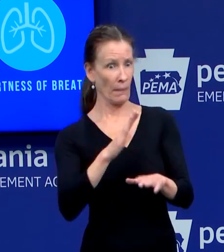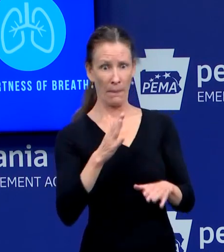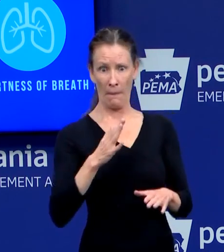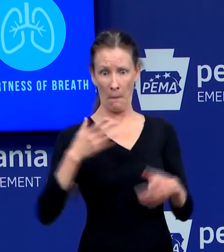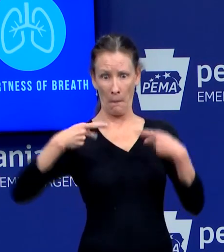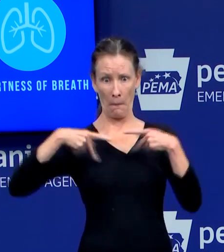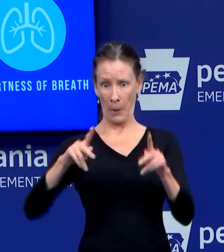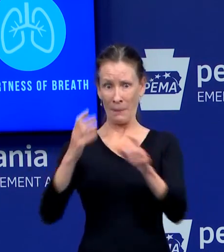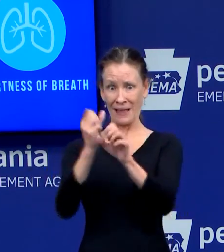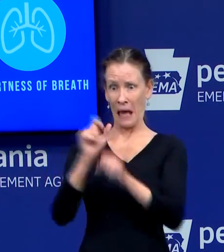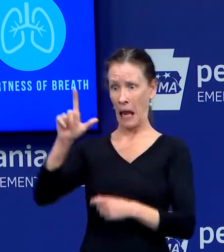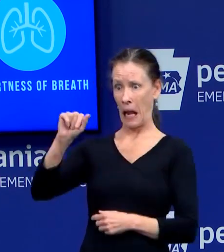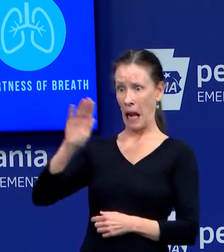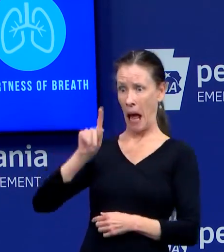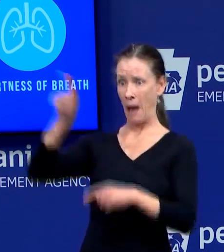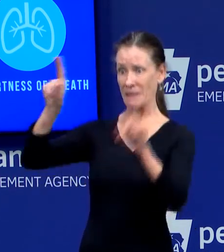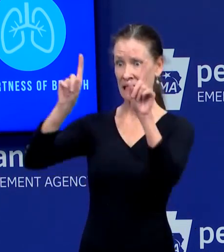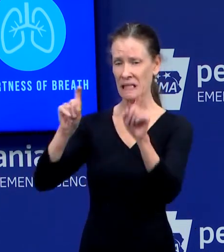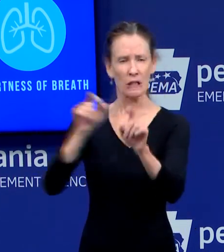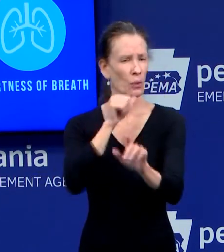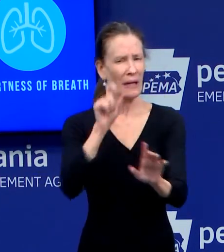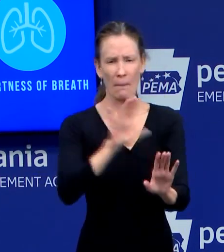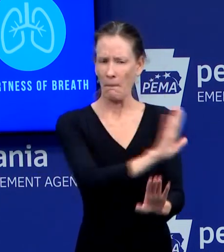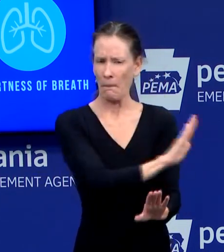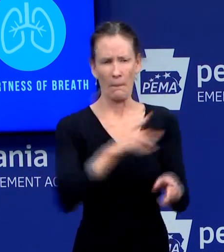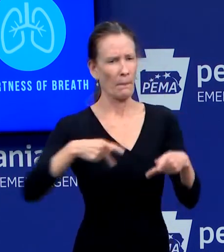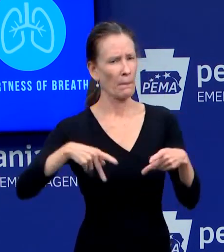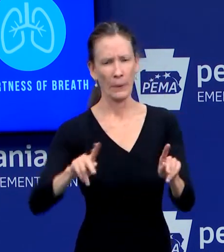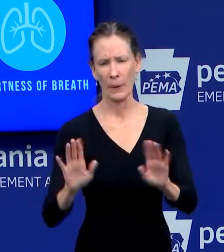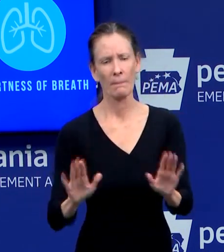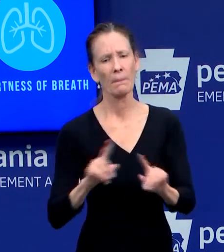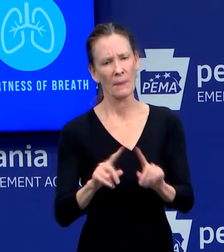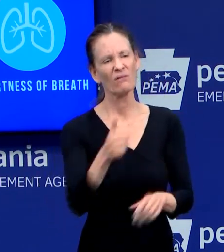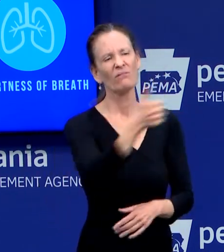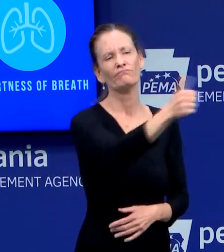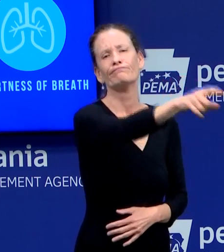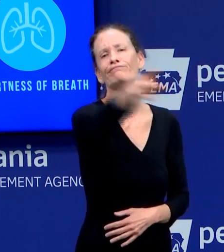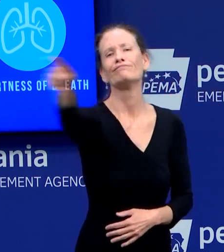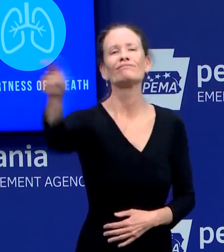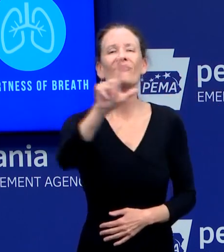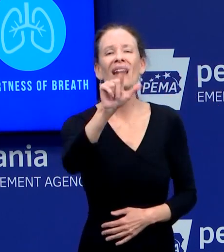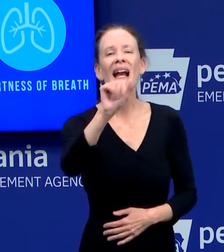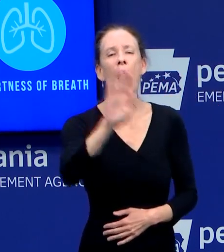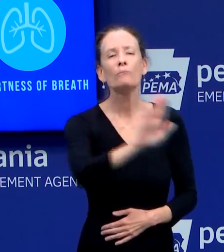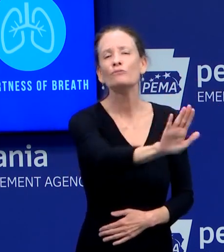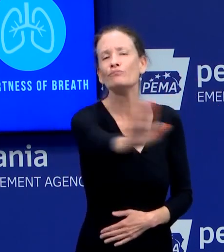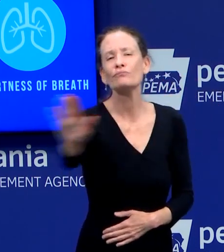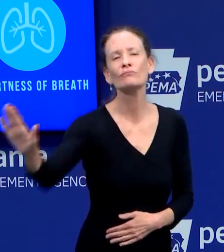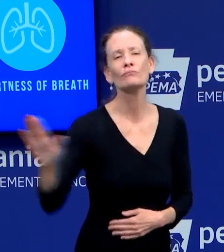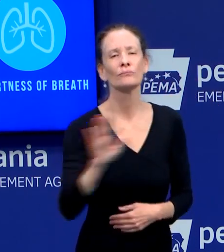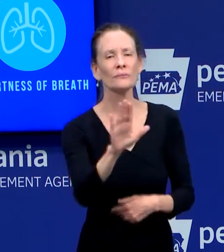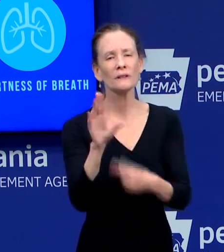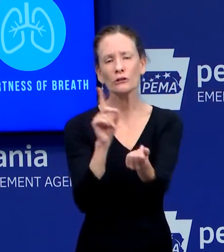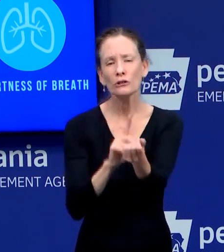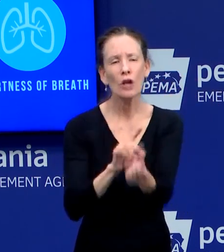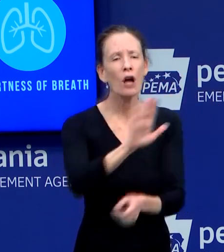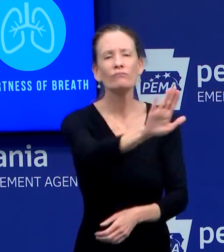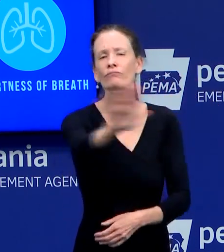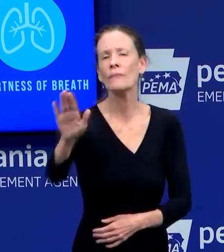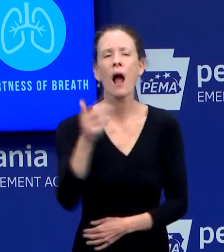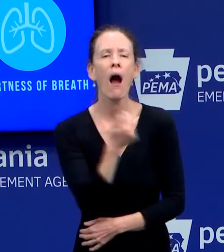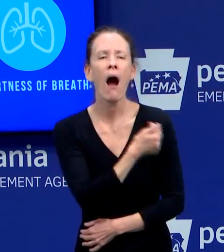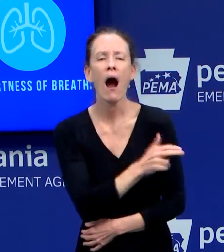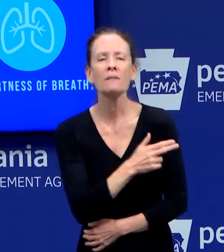very important. And now, and then as more hospitals have their ability to test in-house, that'll make tests even more available.